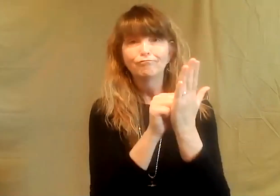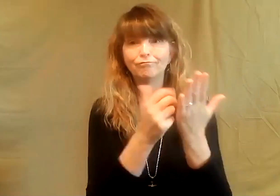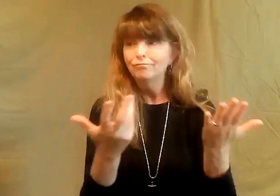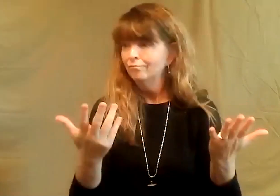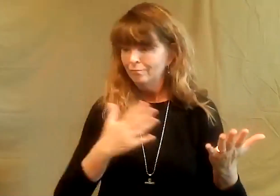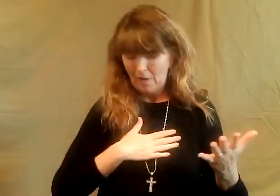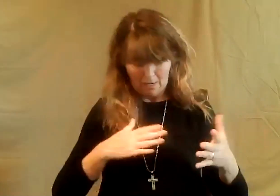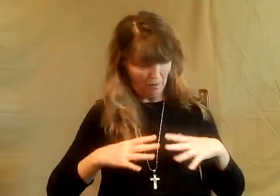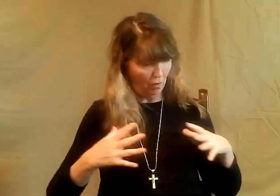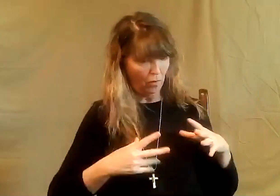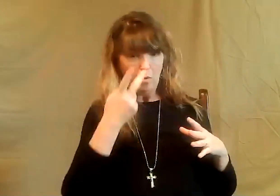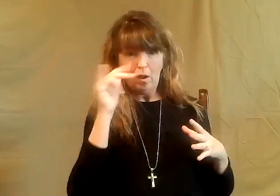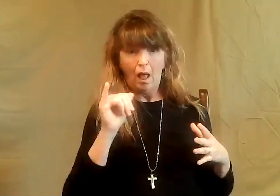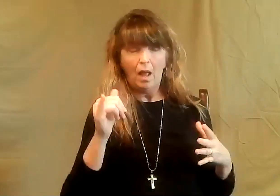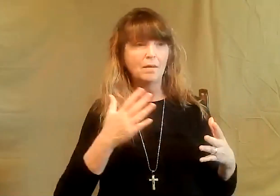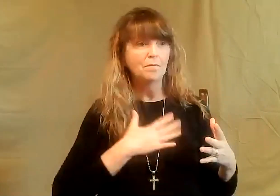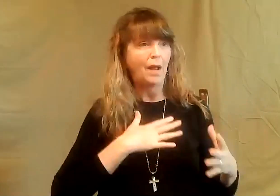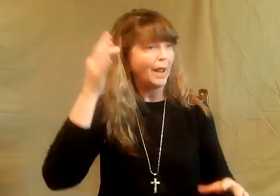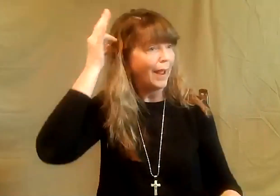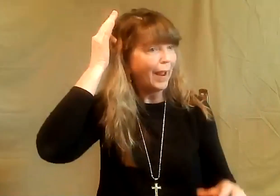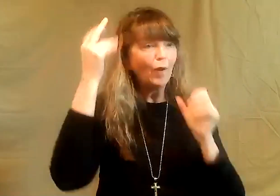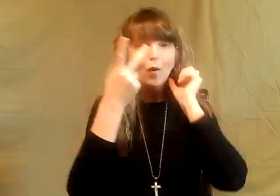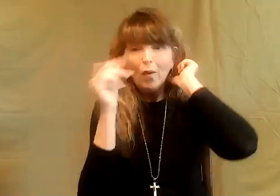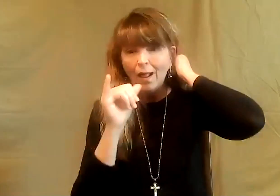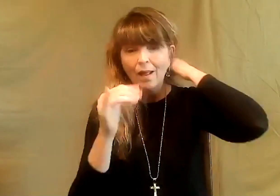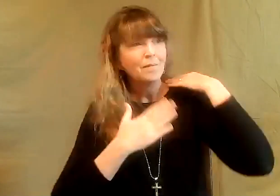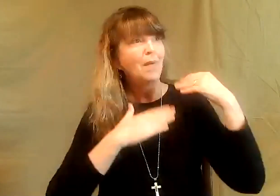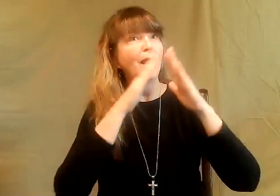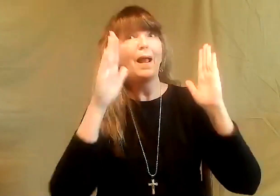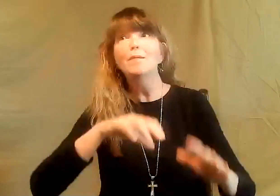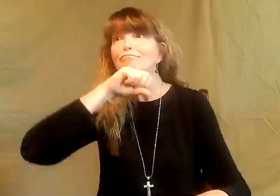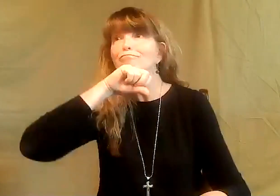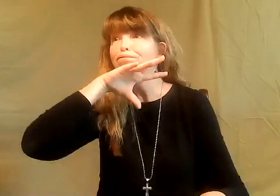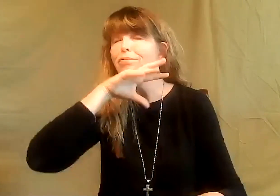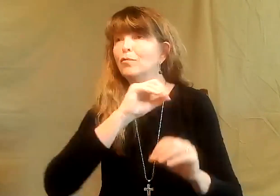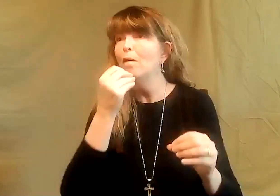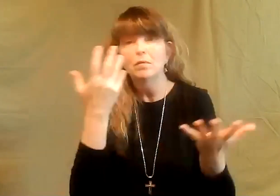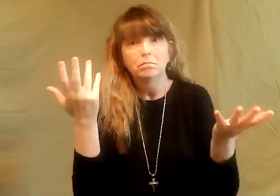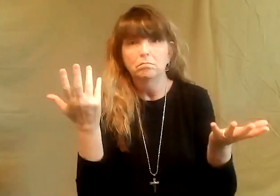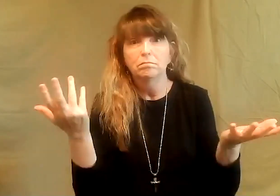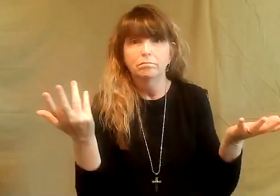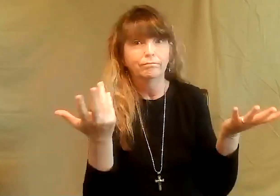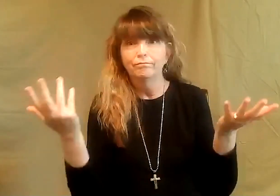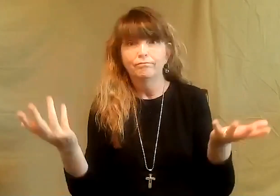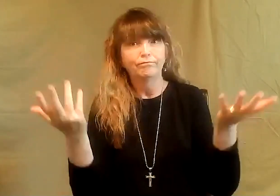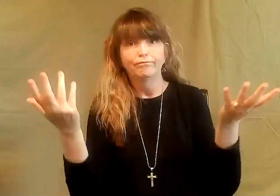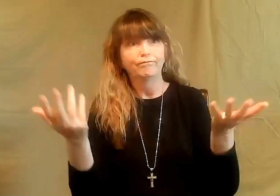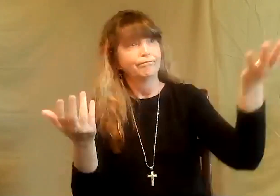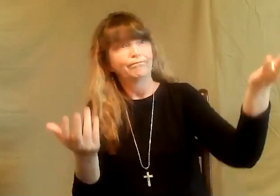letting anybody know they'd just knock on the door and whatever i had on however my hair was whatever my house looked like whatever my clothes looked like